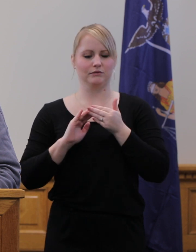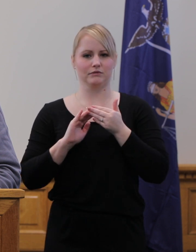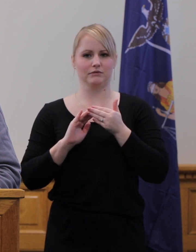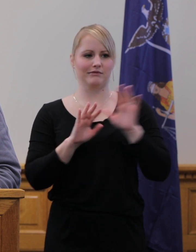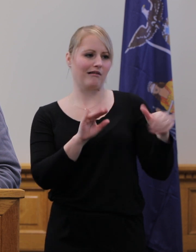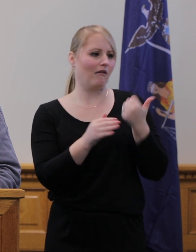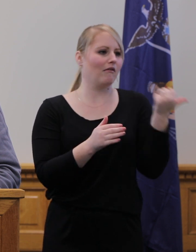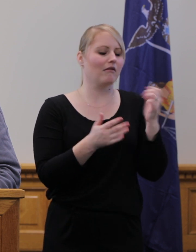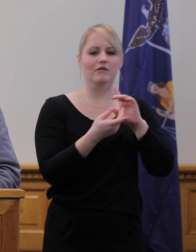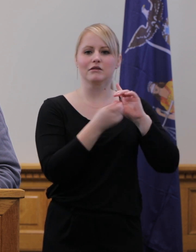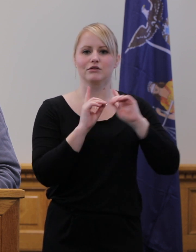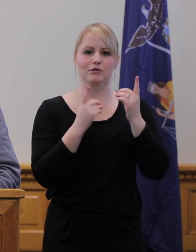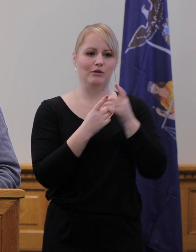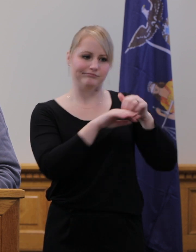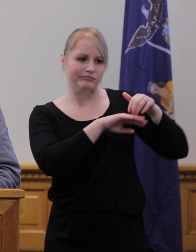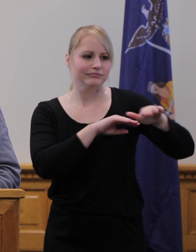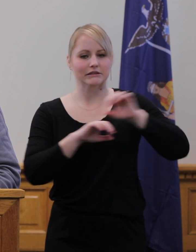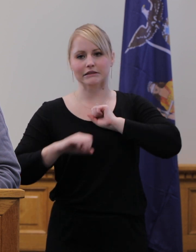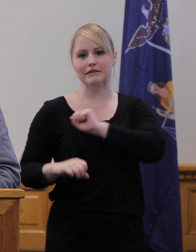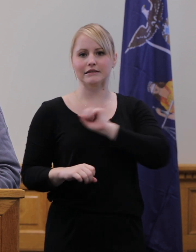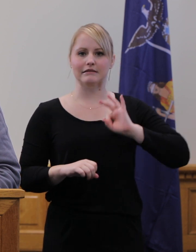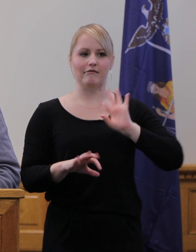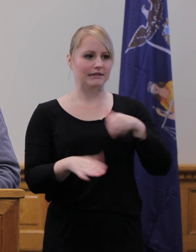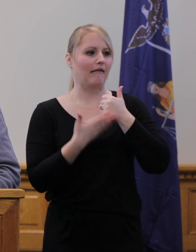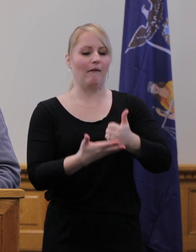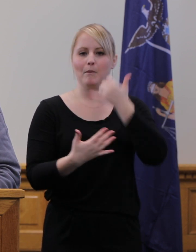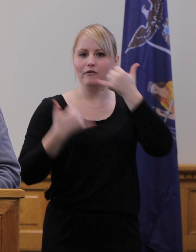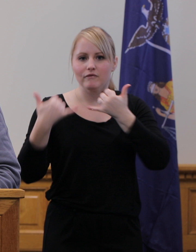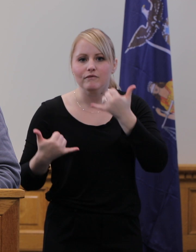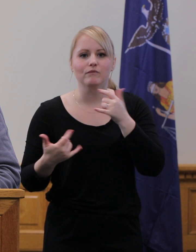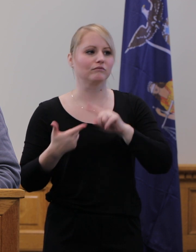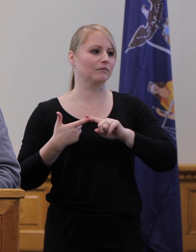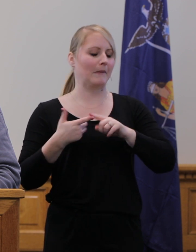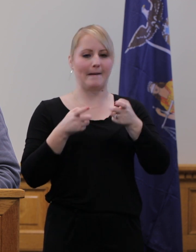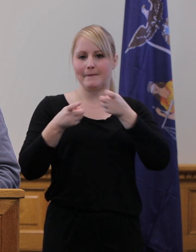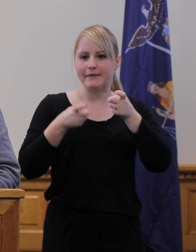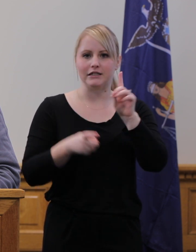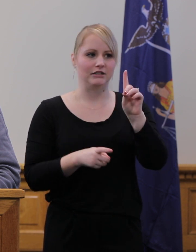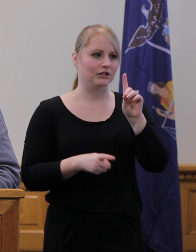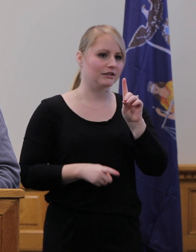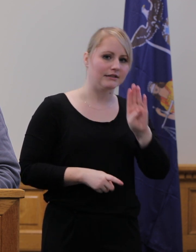departments of the county are sending staff to help on the phone bank, manage databases and other tasks.